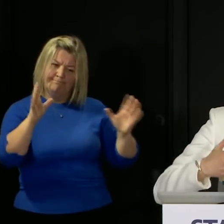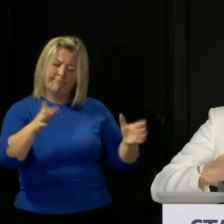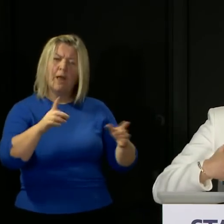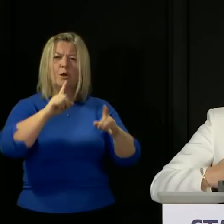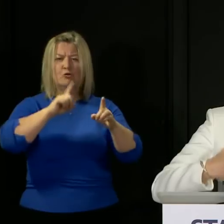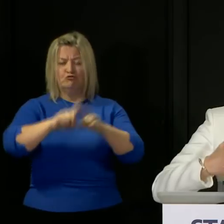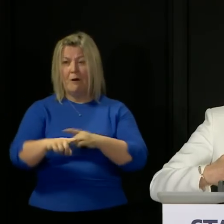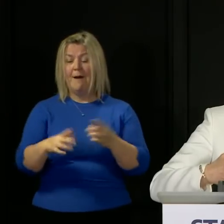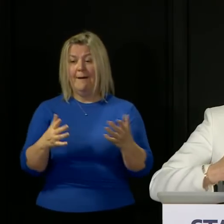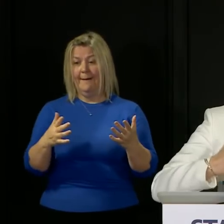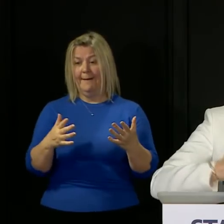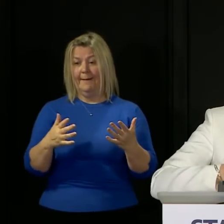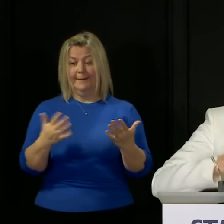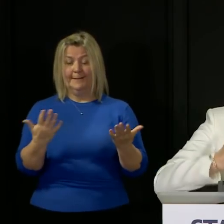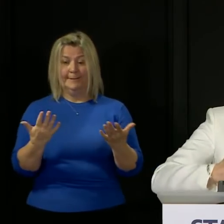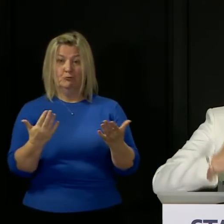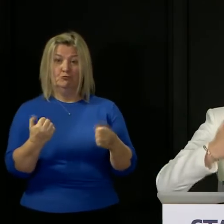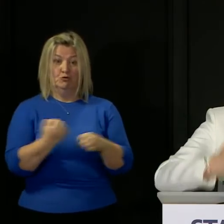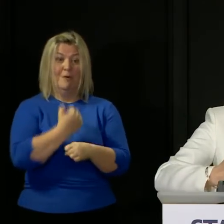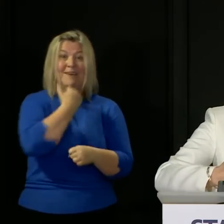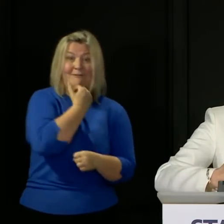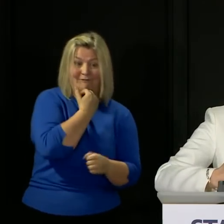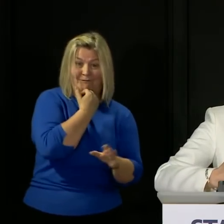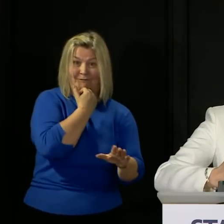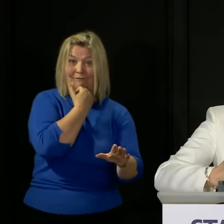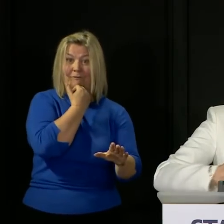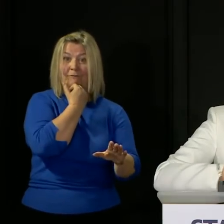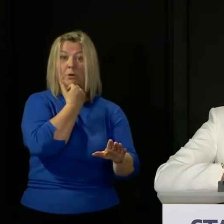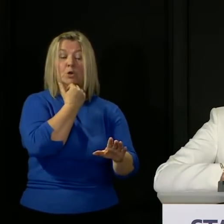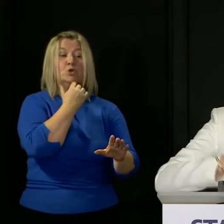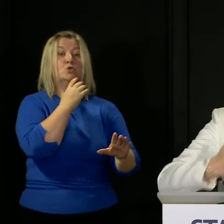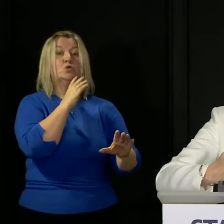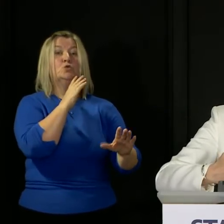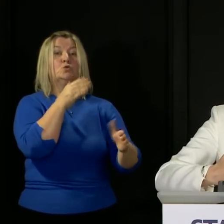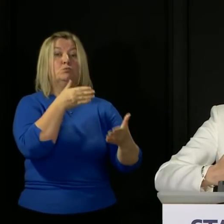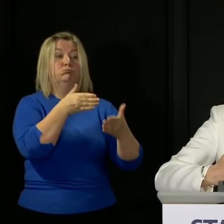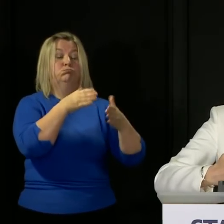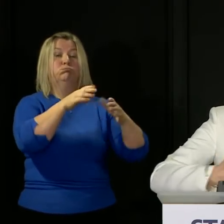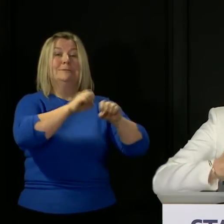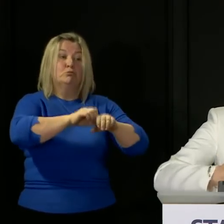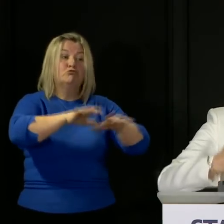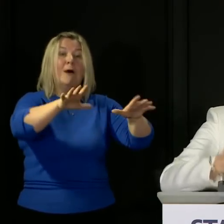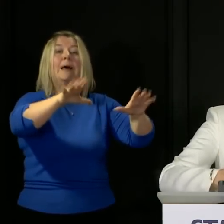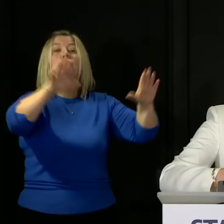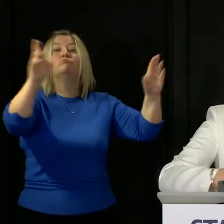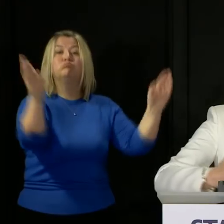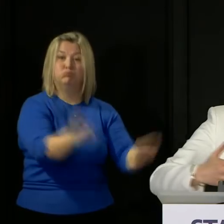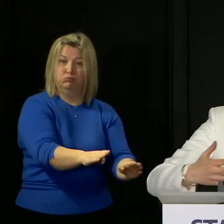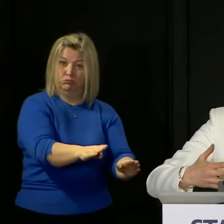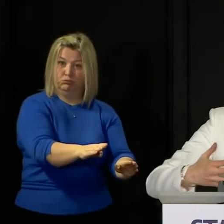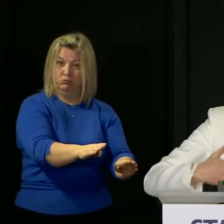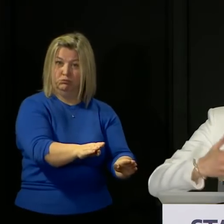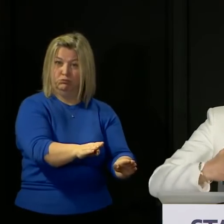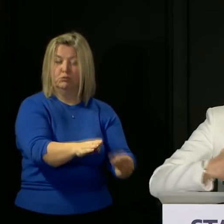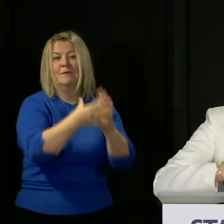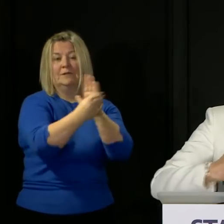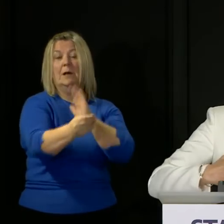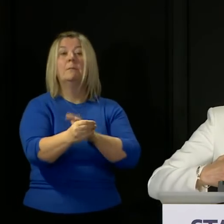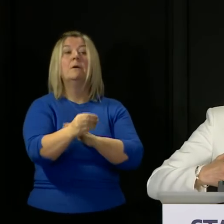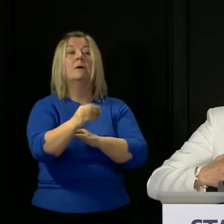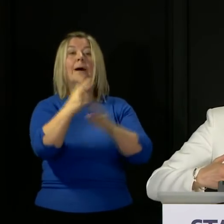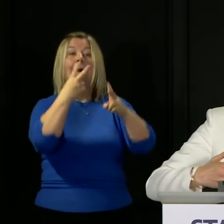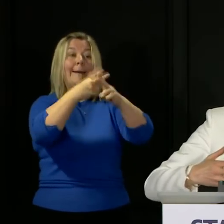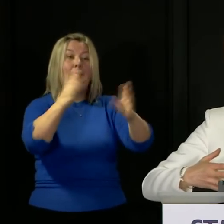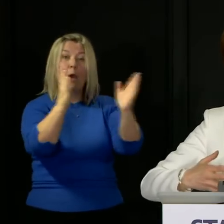as much as it is possible to do to stop the infection getting into care homes where it is not there now that means